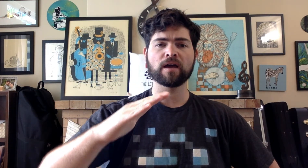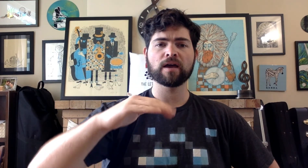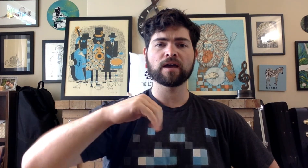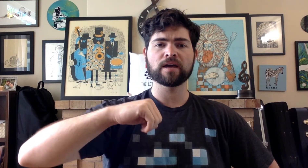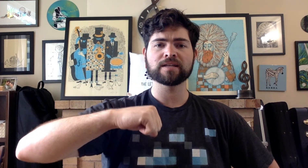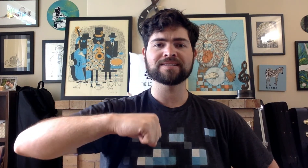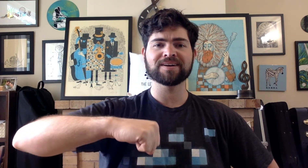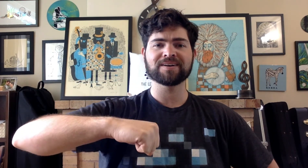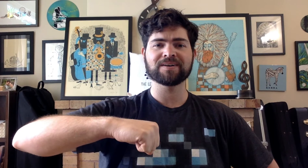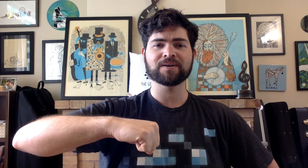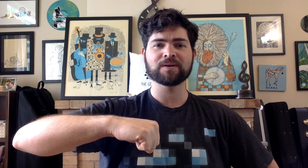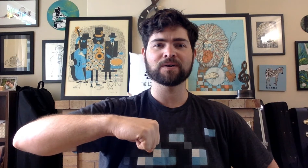Do.